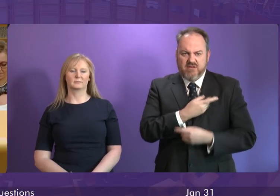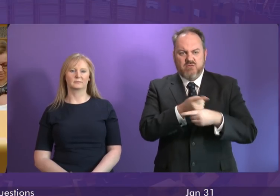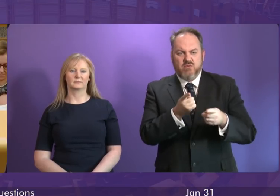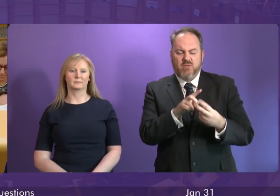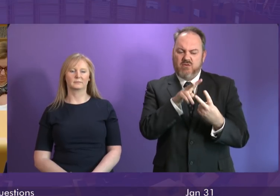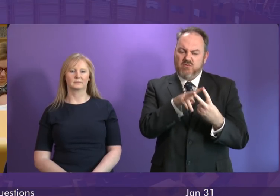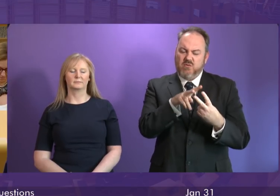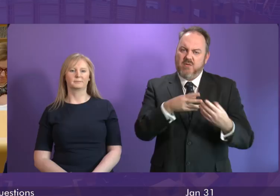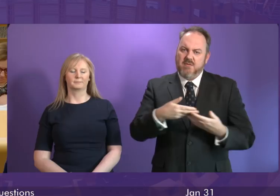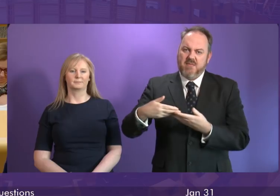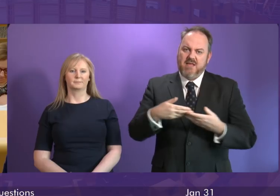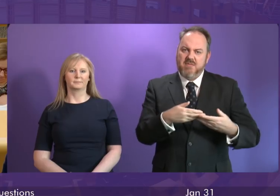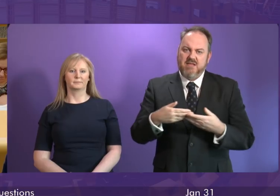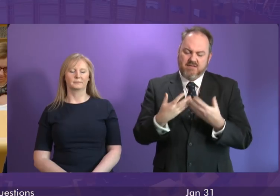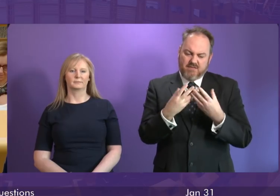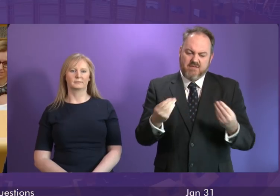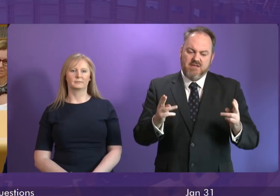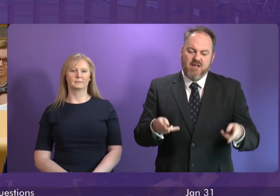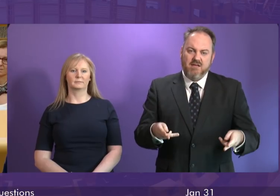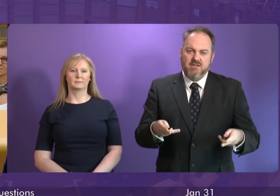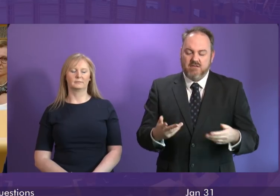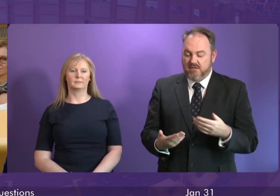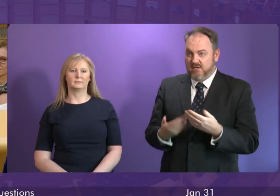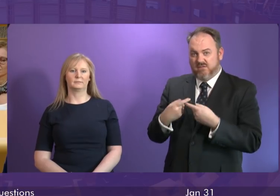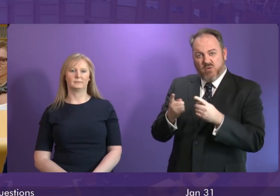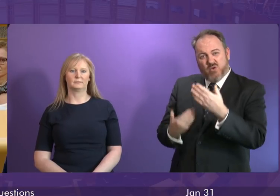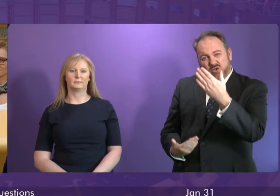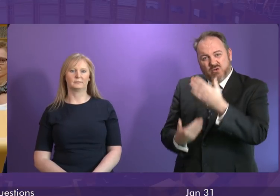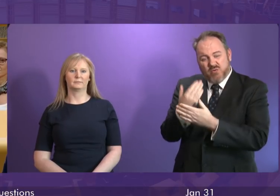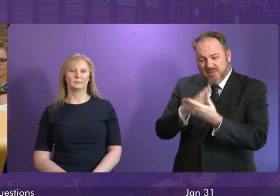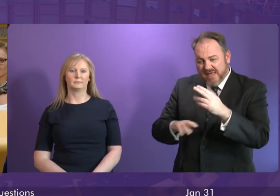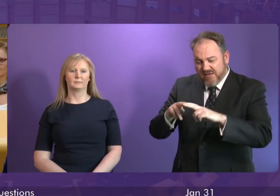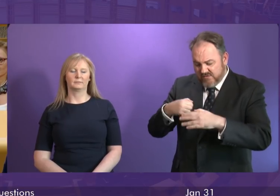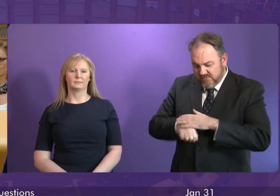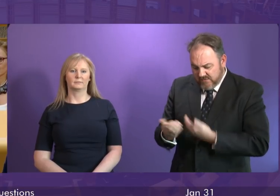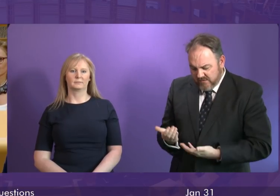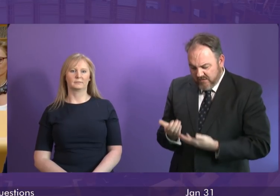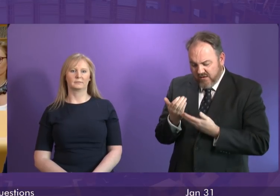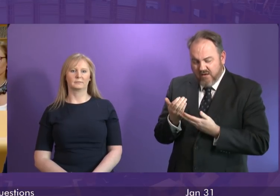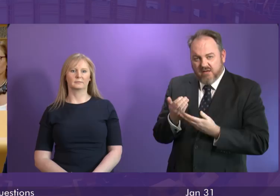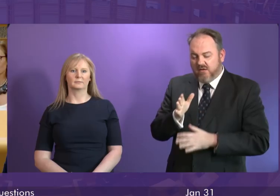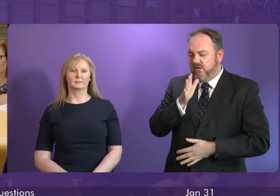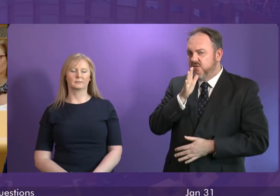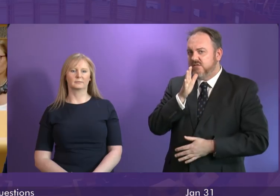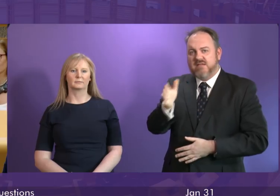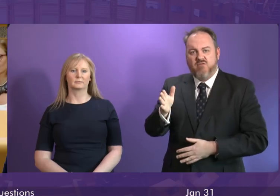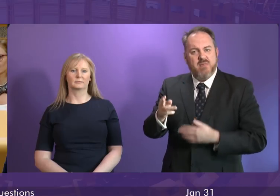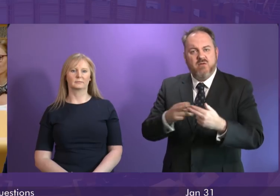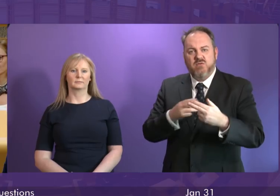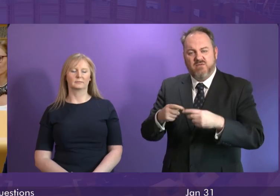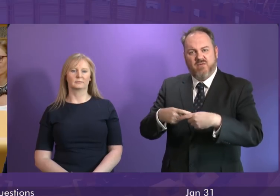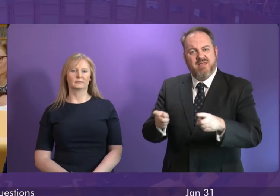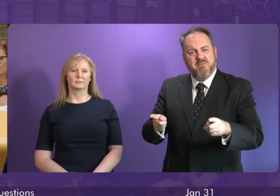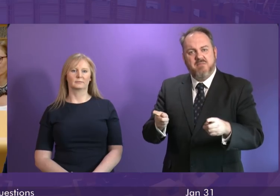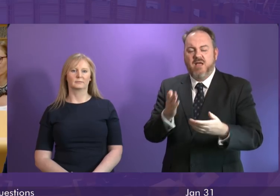babies who have died. For any new parents, there can be nothing, no news worse to bear and it will have been difficult also for the many